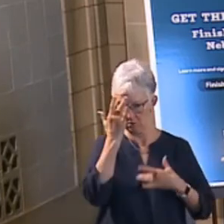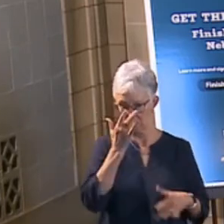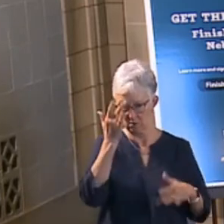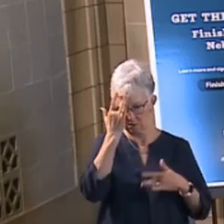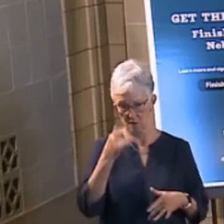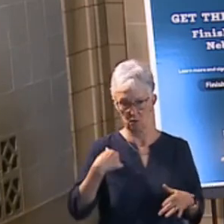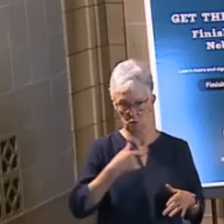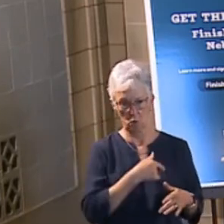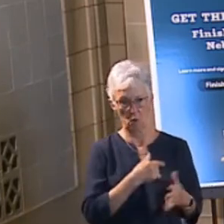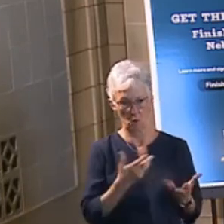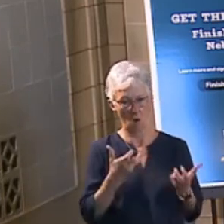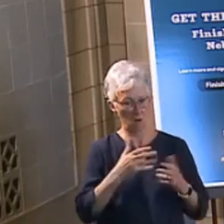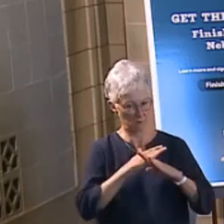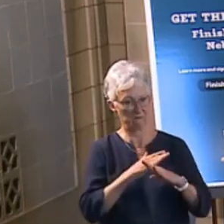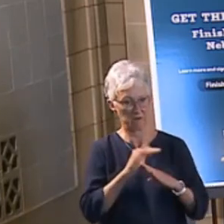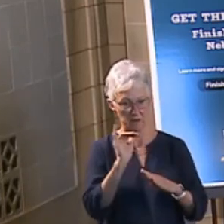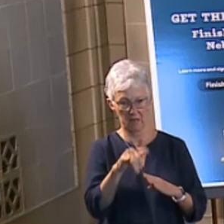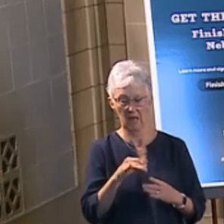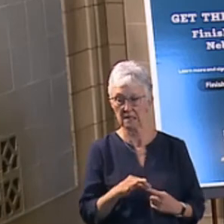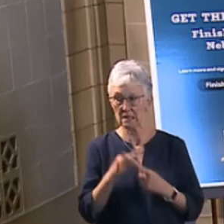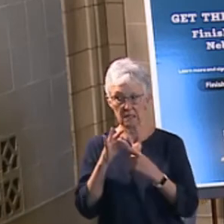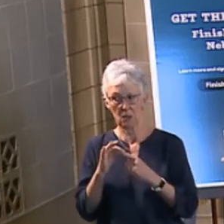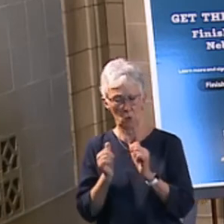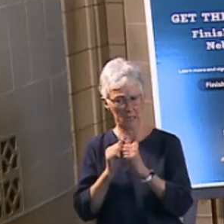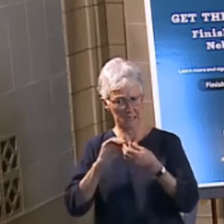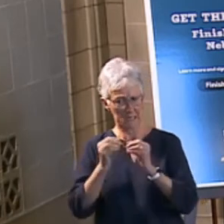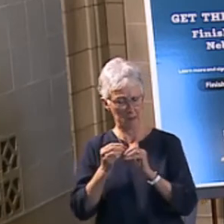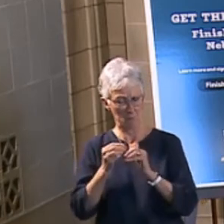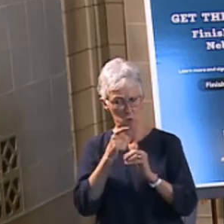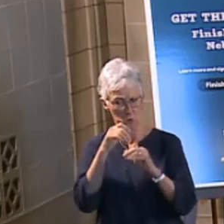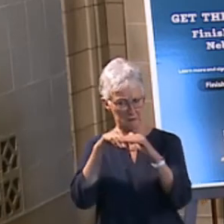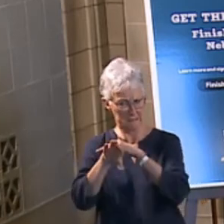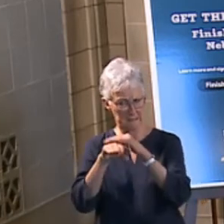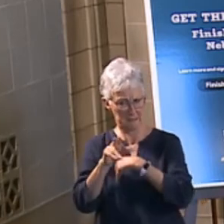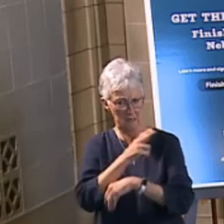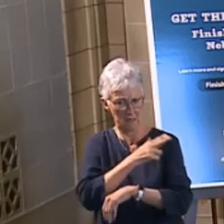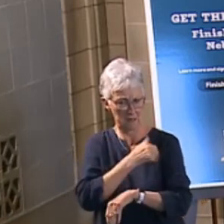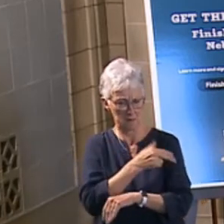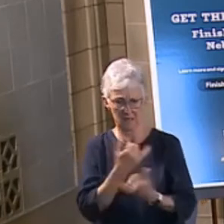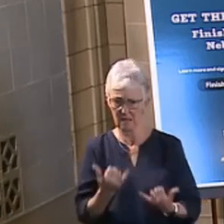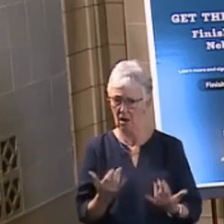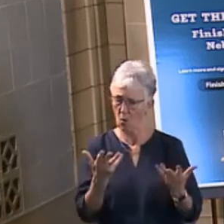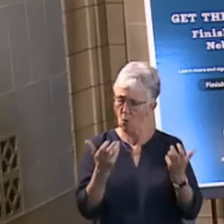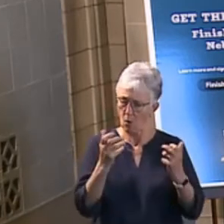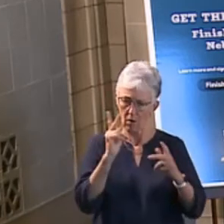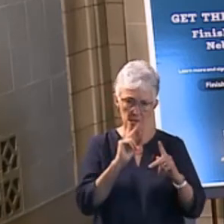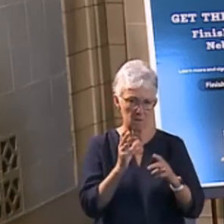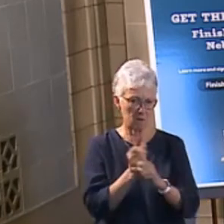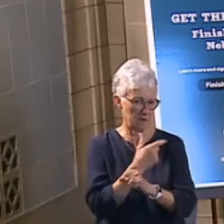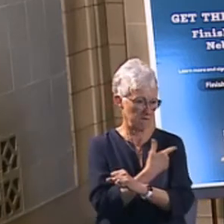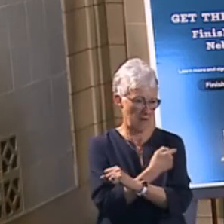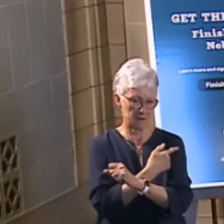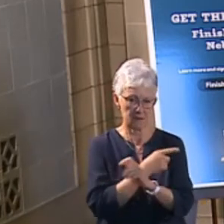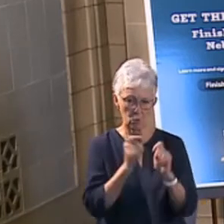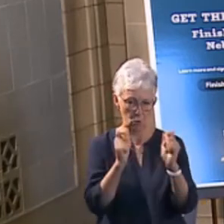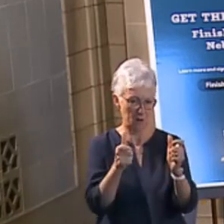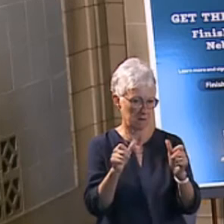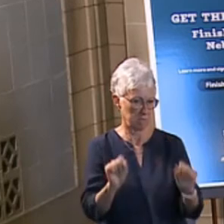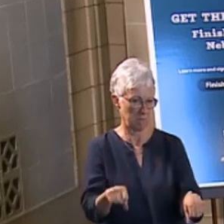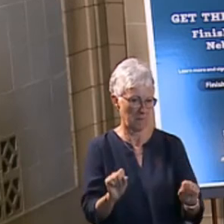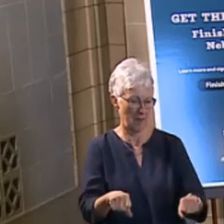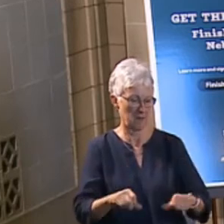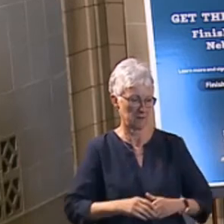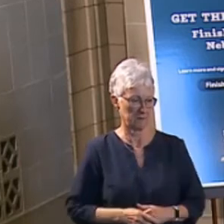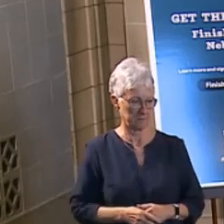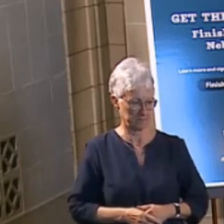doesn't spread any further. And especially with our increase in hospitalizations, we want people to get vaccinated as quickly as possible. So, a lot of